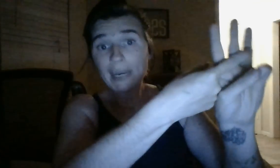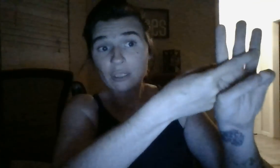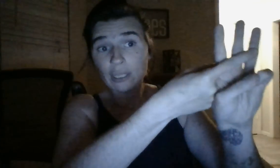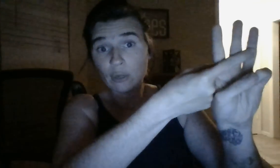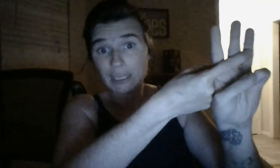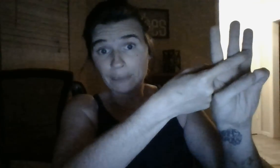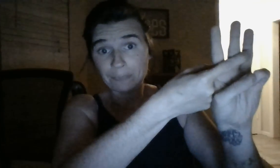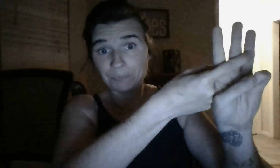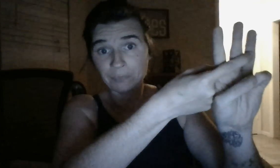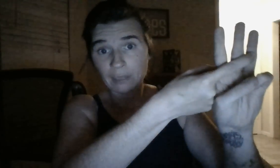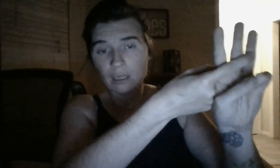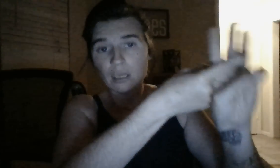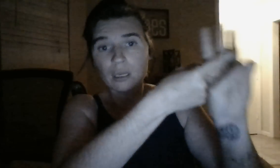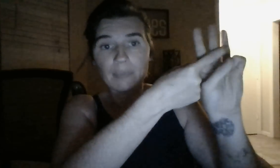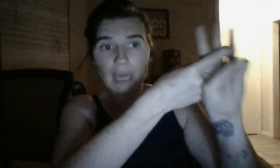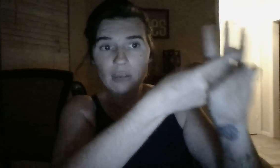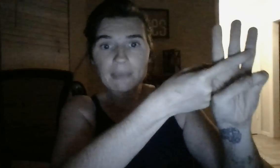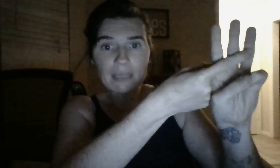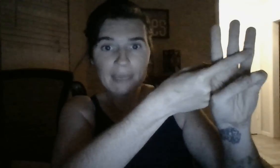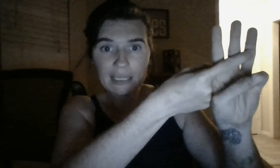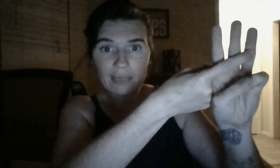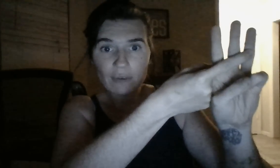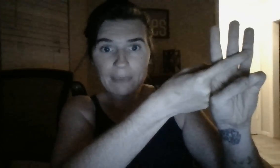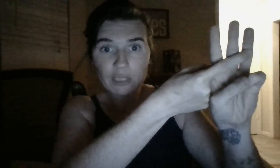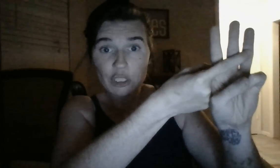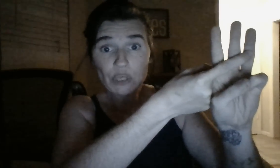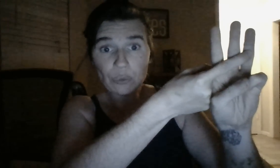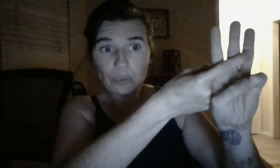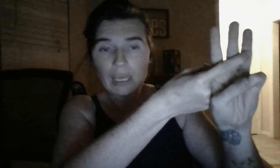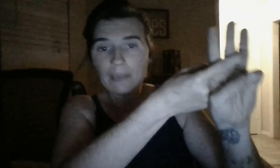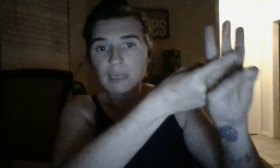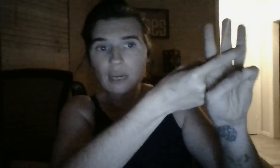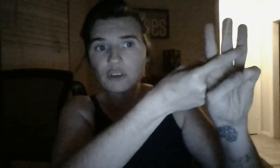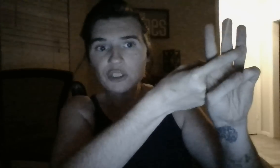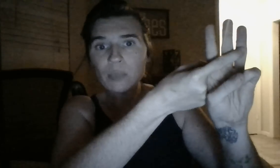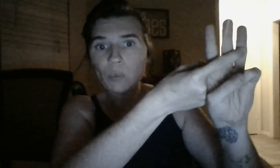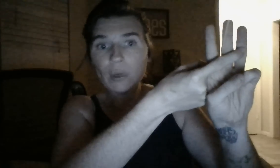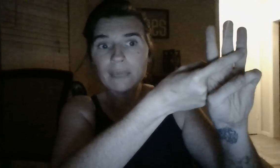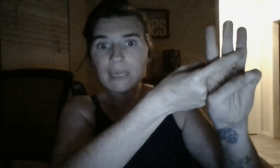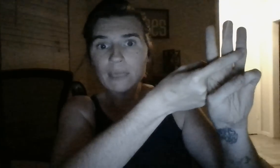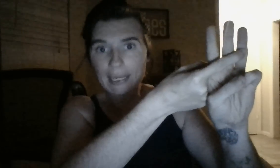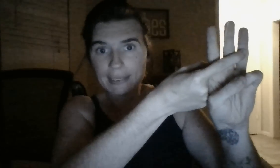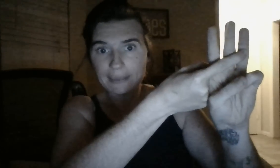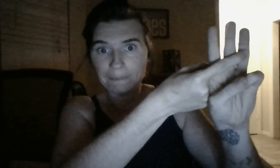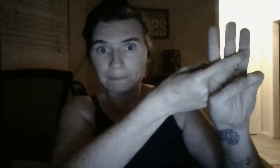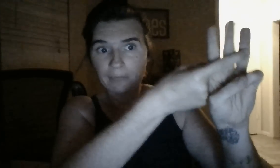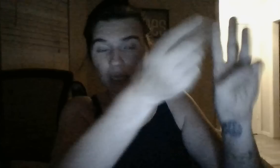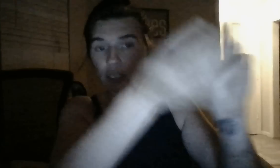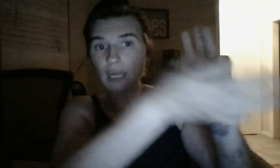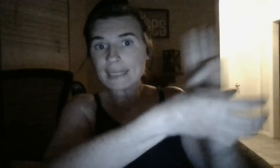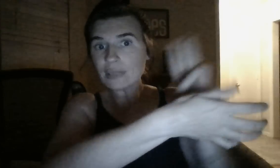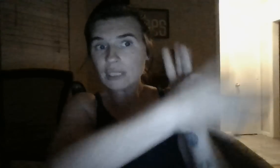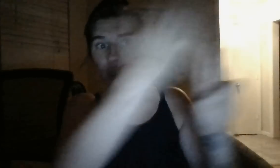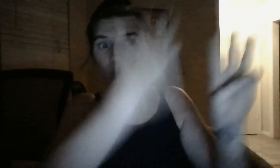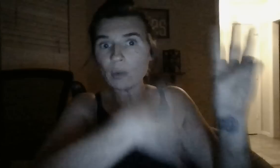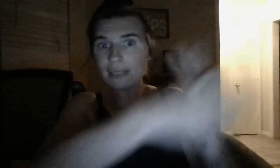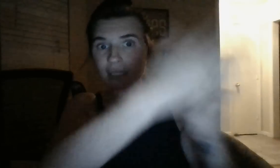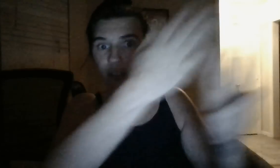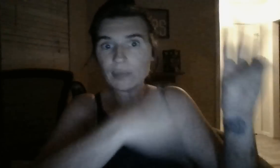romantically on him. But, I heard it's going be the best thing to ever happen to you. Because, I heard you didn't want him anyways. And, it sounds like you don't want anything to do